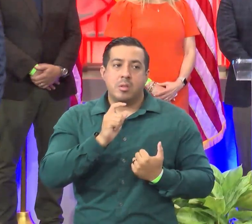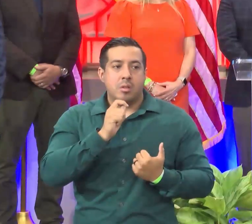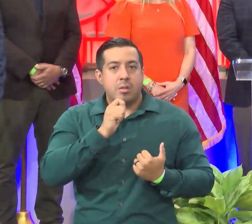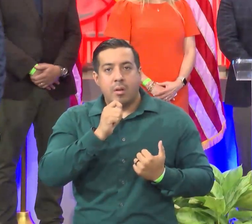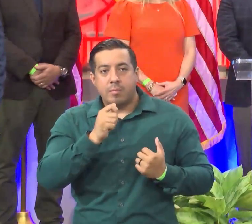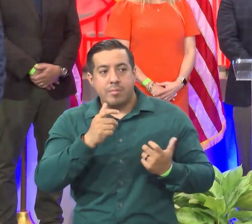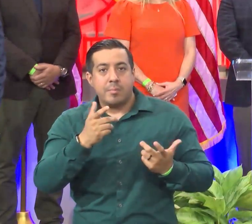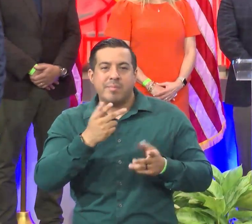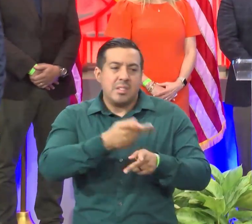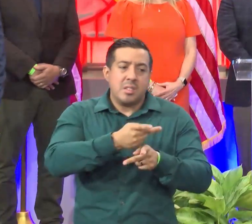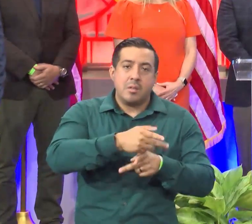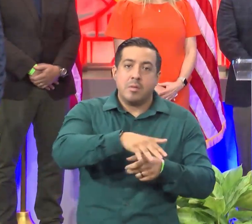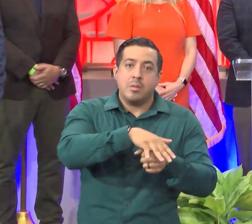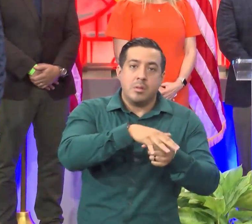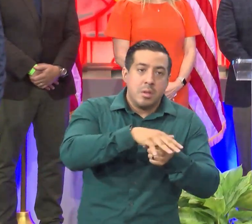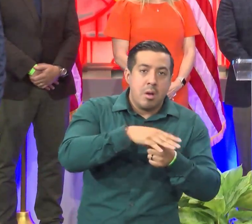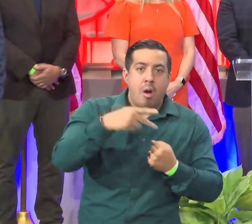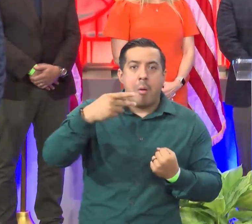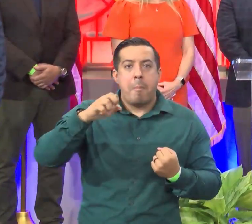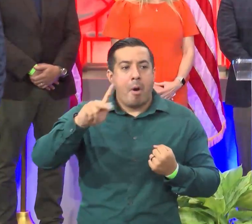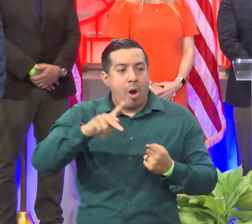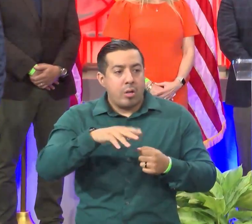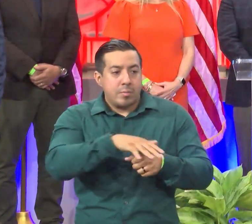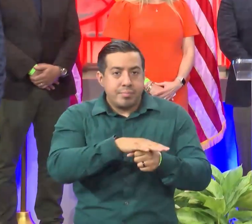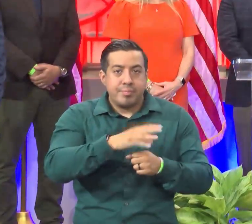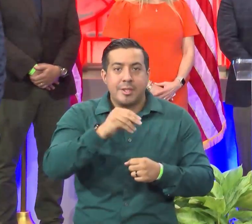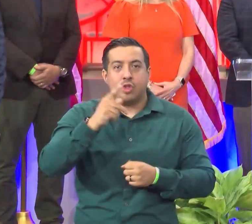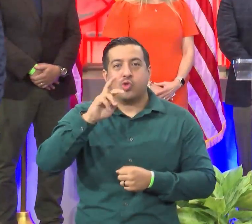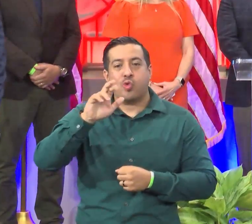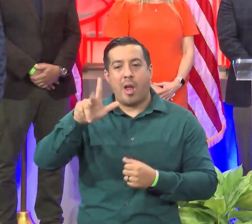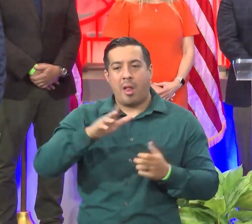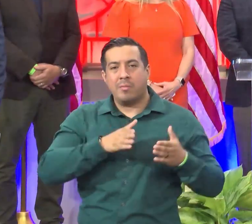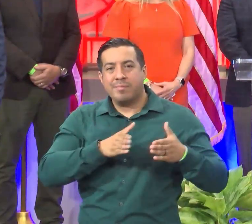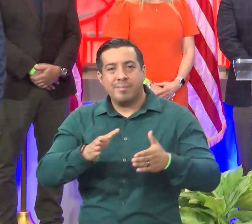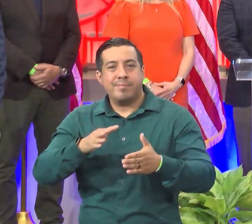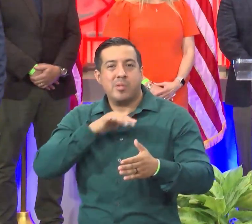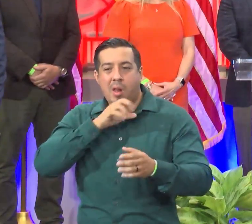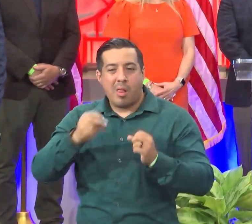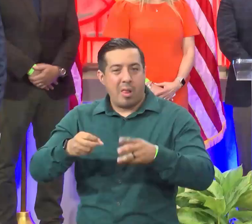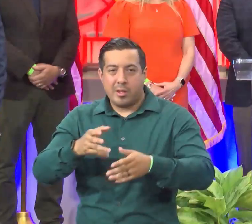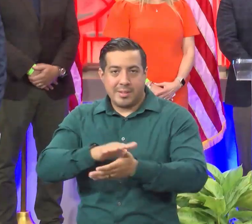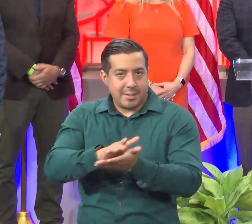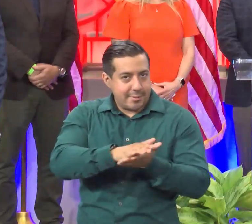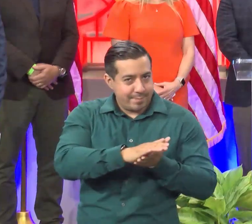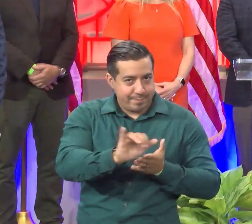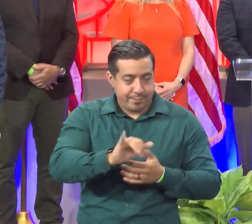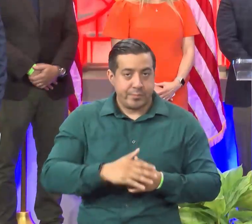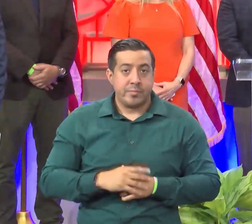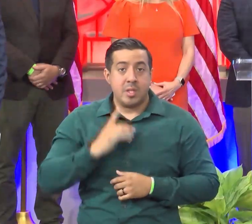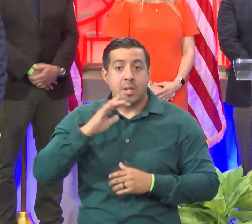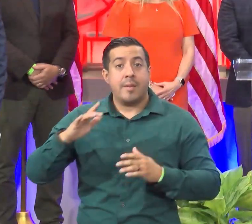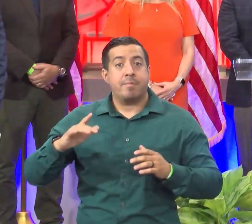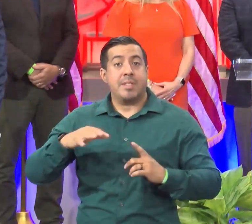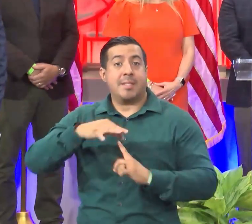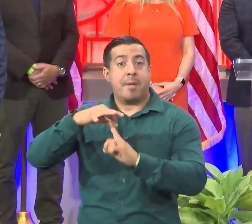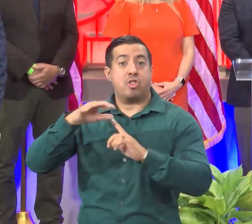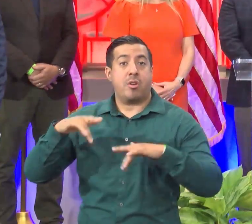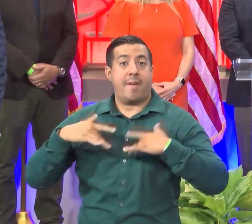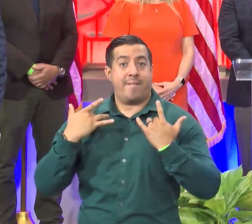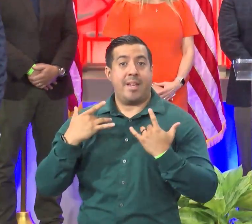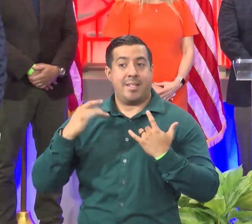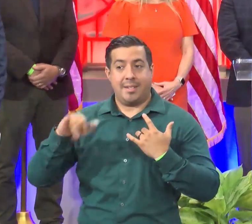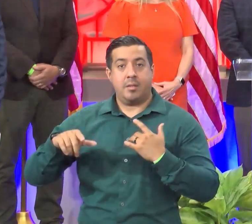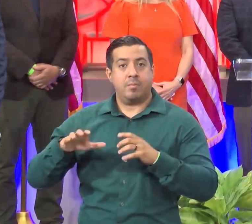Please take care of your neighborhood parks and trails. I'm fully supportive of Houston's special events industry, and I'm